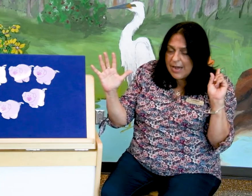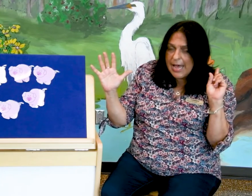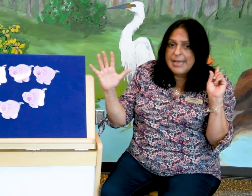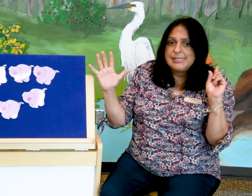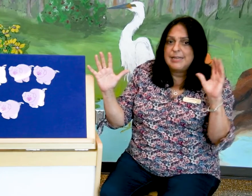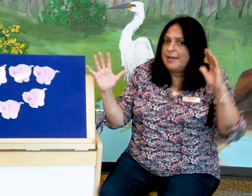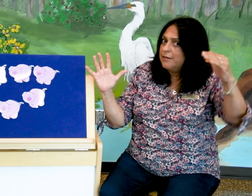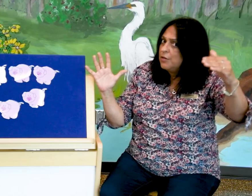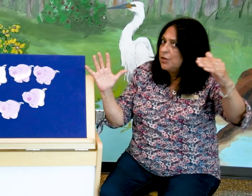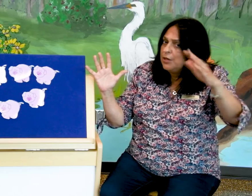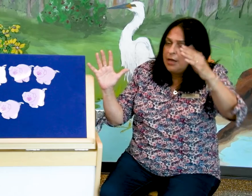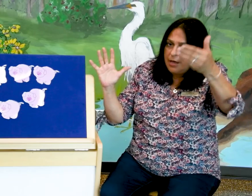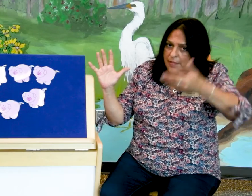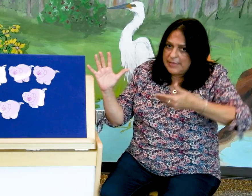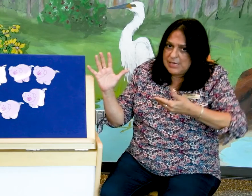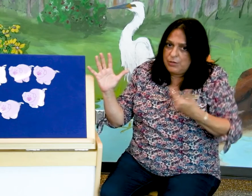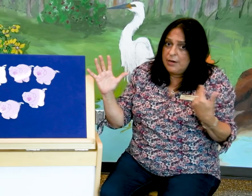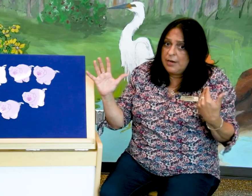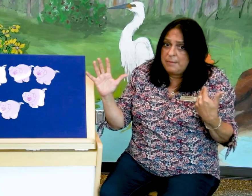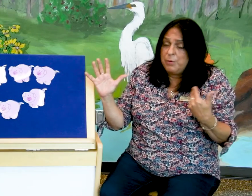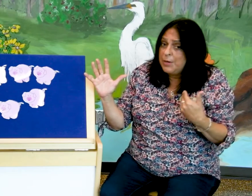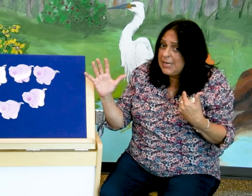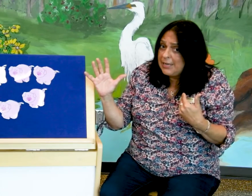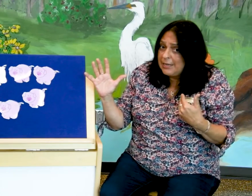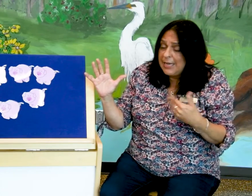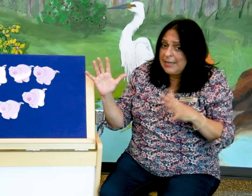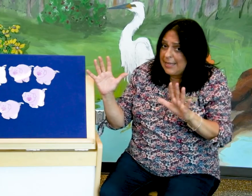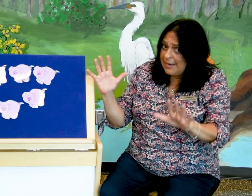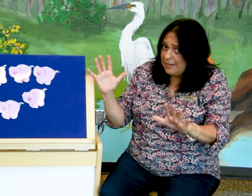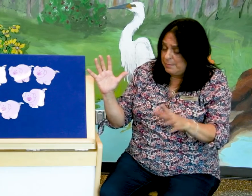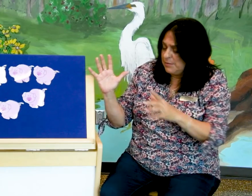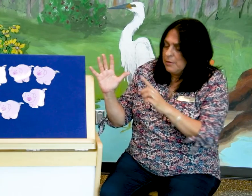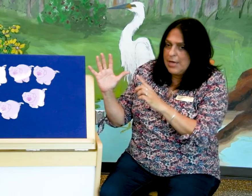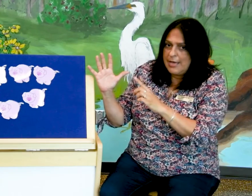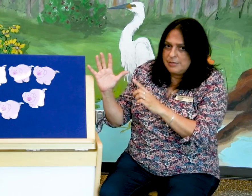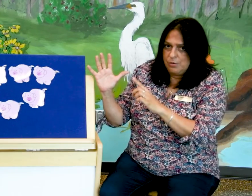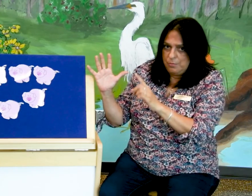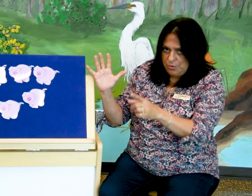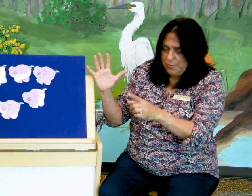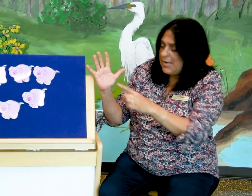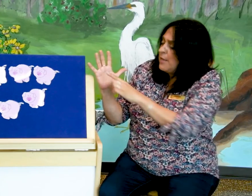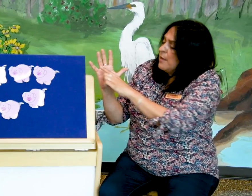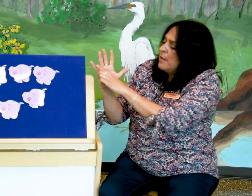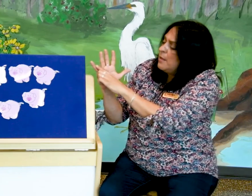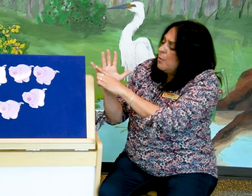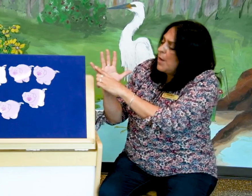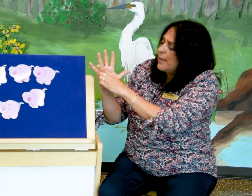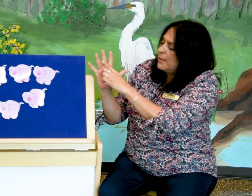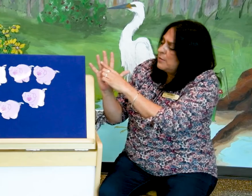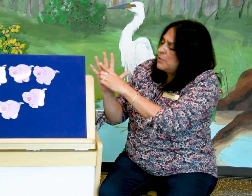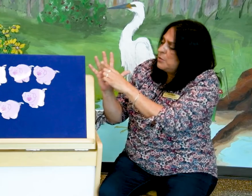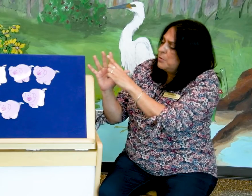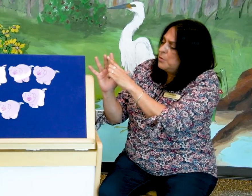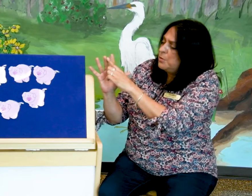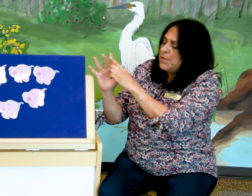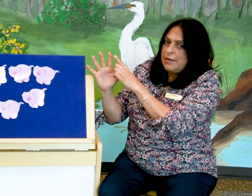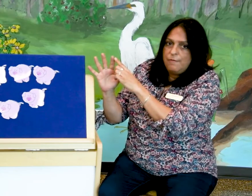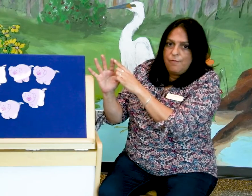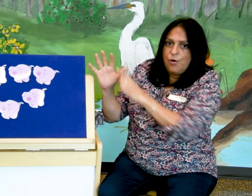eyes, and later on, that's how they're gonna be reading, and that helps. Okay? So you ready? One, two, three, four,